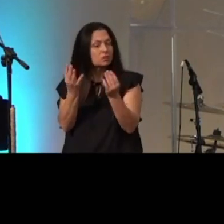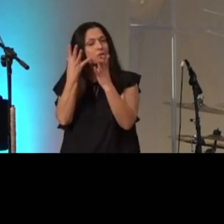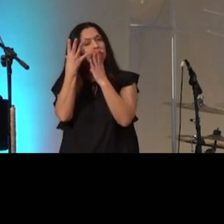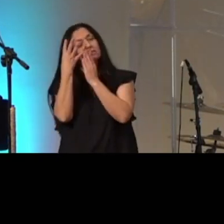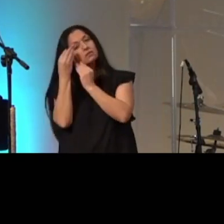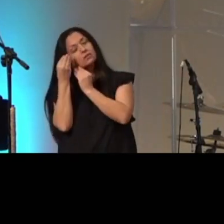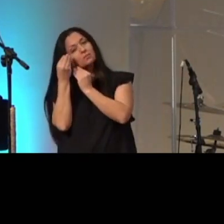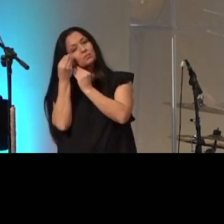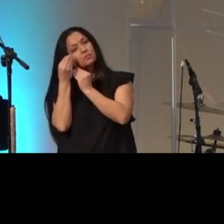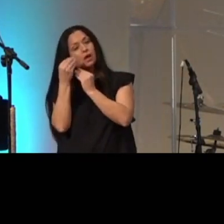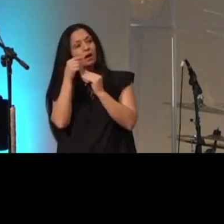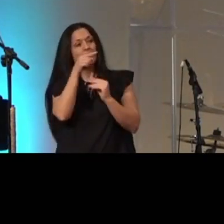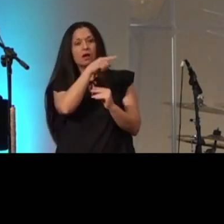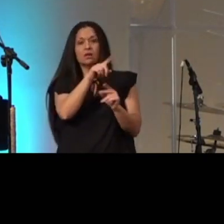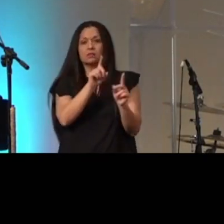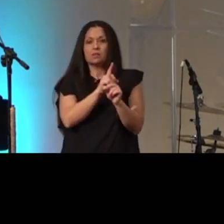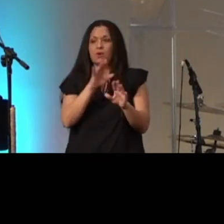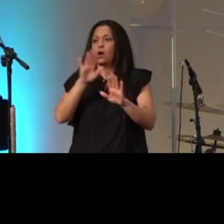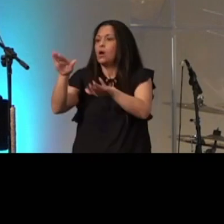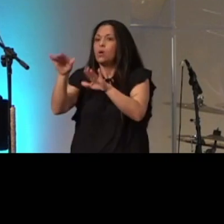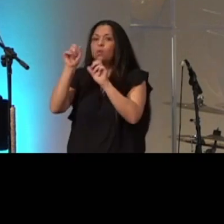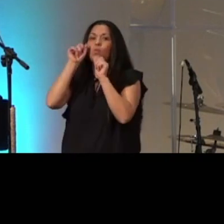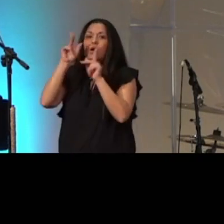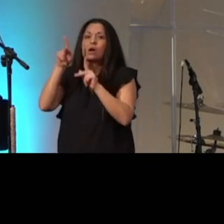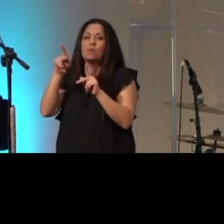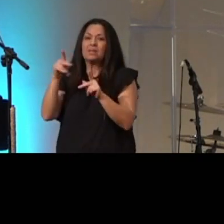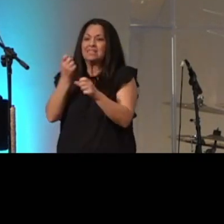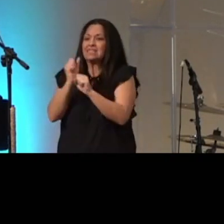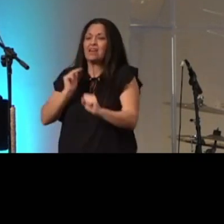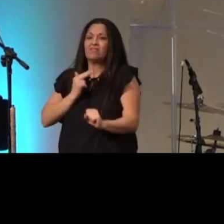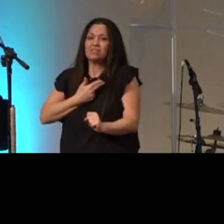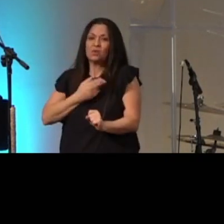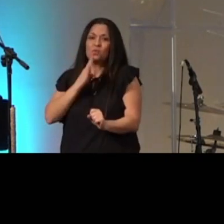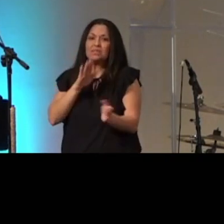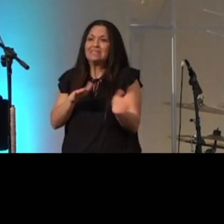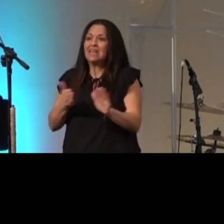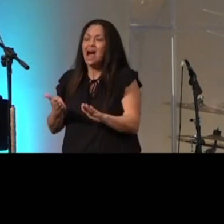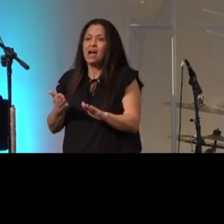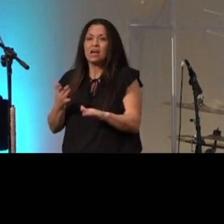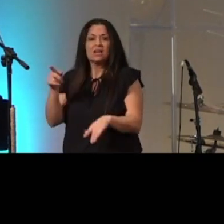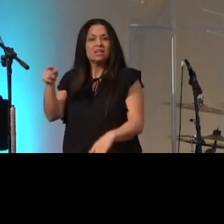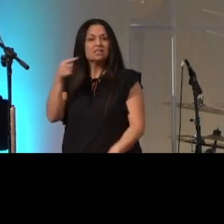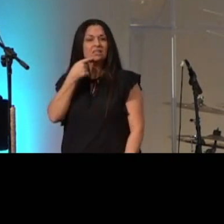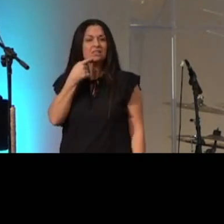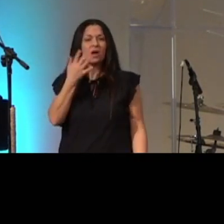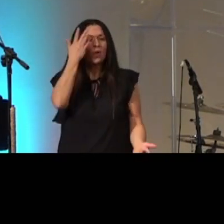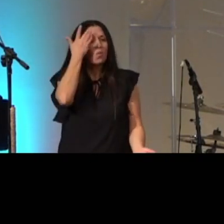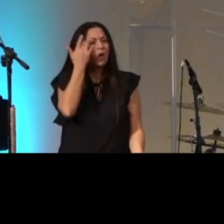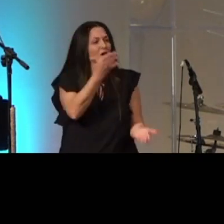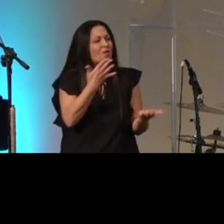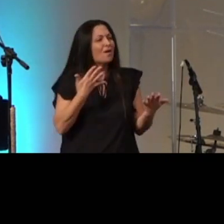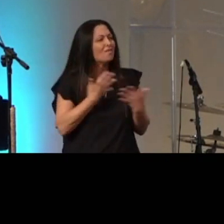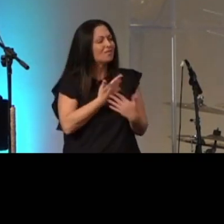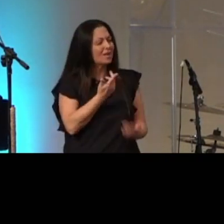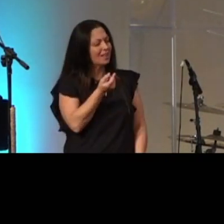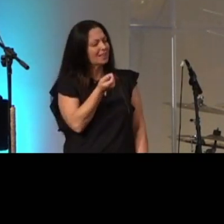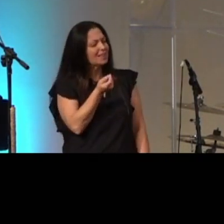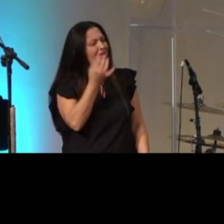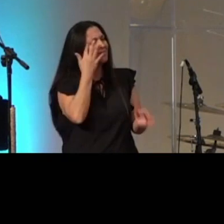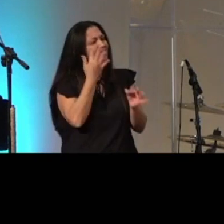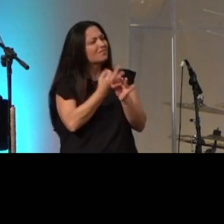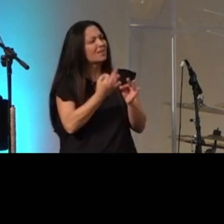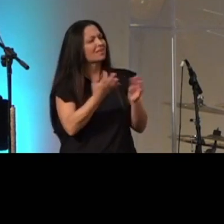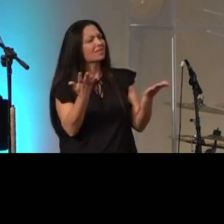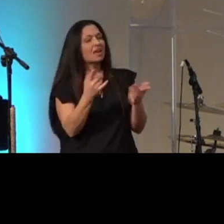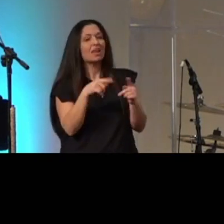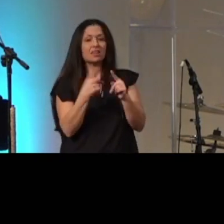and they went and woke him saying save us lord we're perishing and he said to them why are you afraid oh you of little faith that